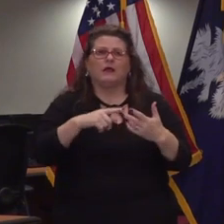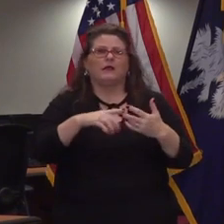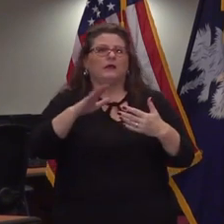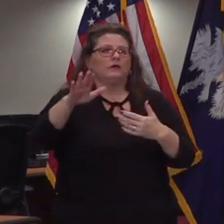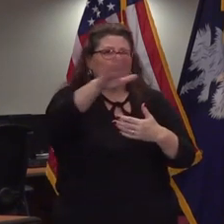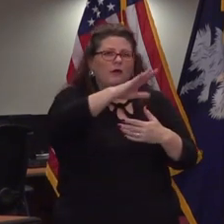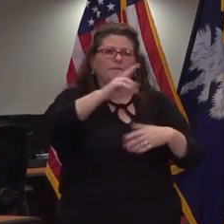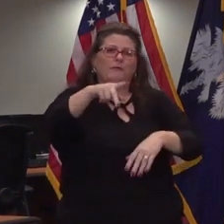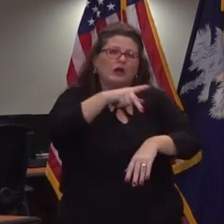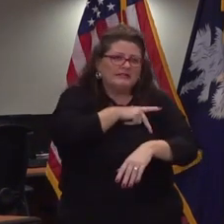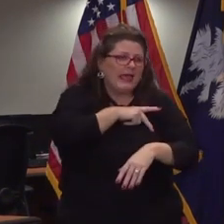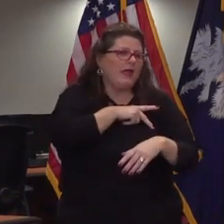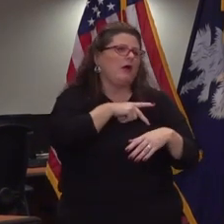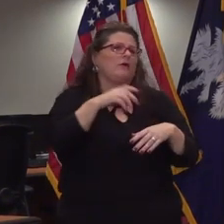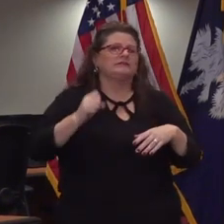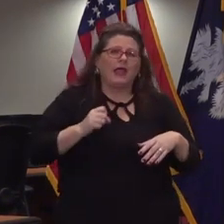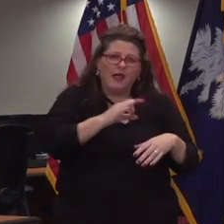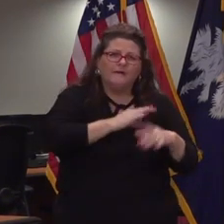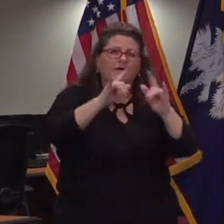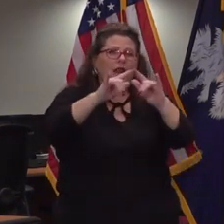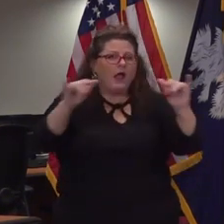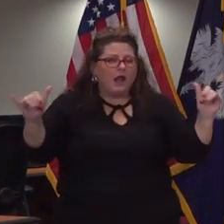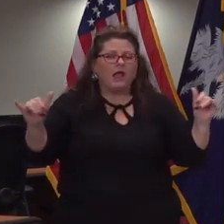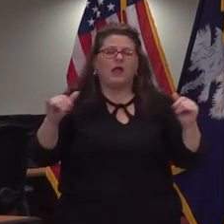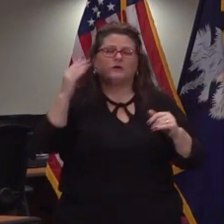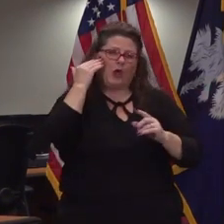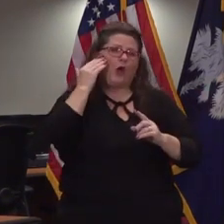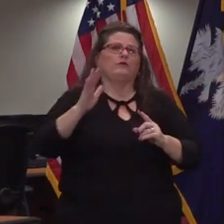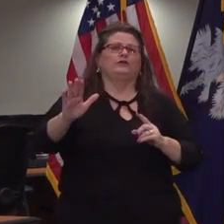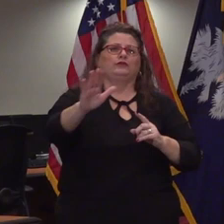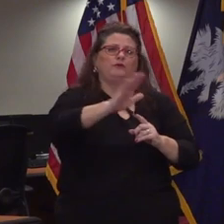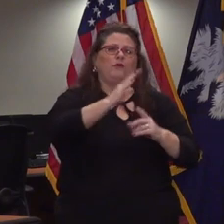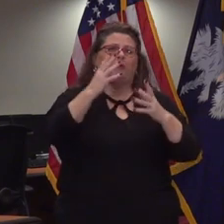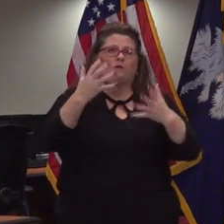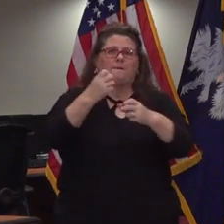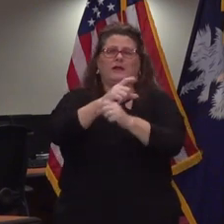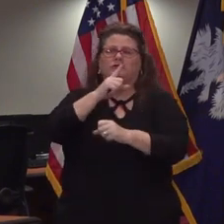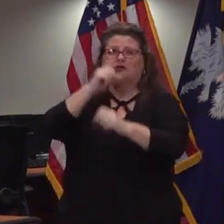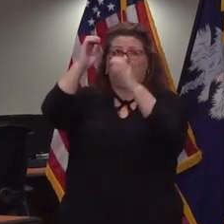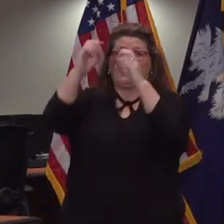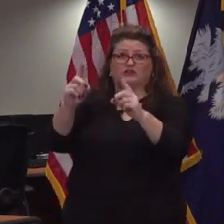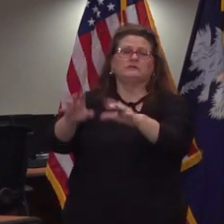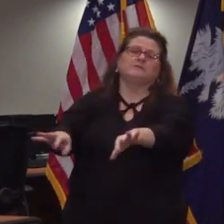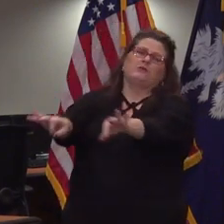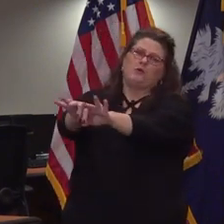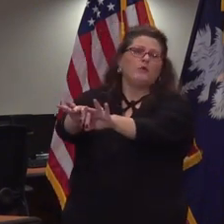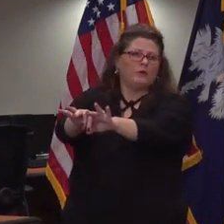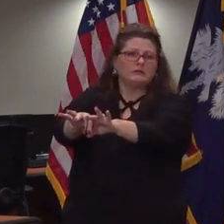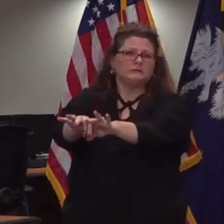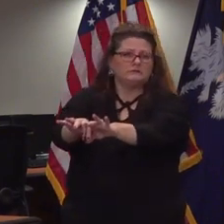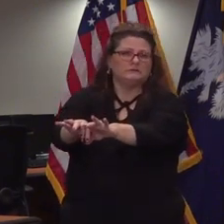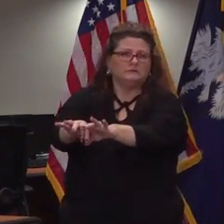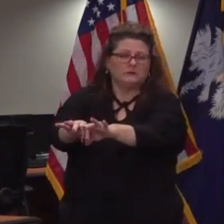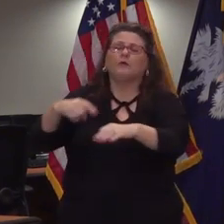everyone working together to see in this educational is most important critical education arena that we are we are